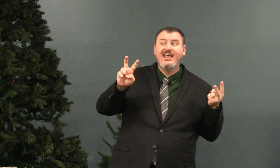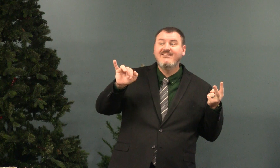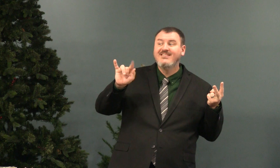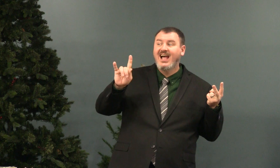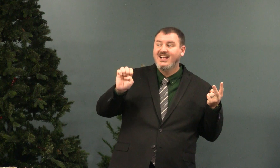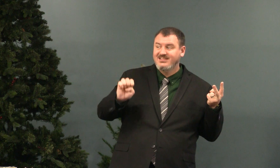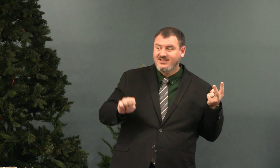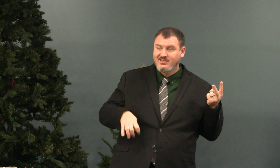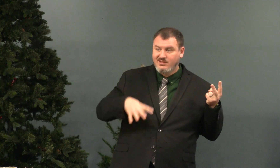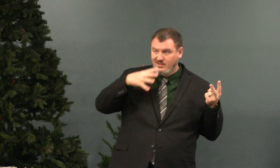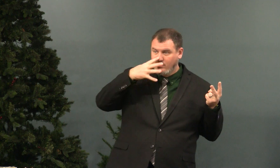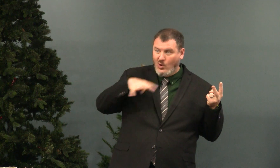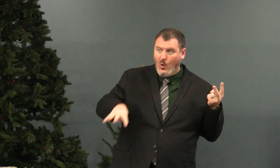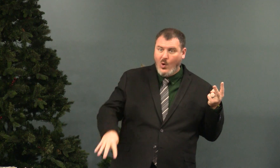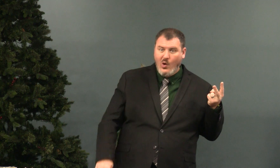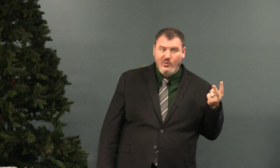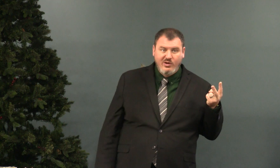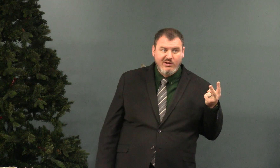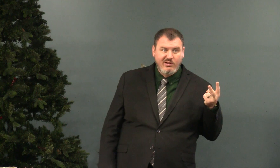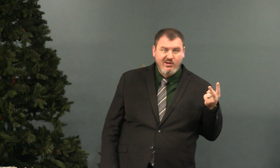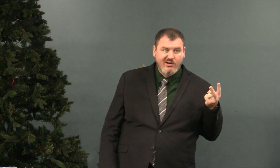And a Levite ignored him.